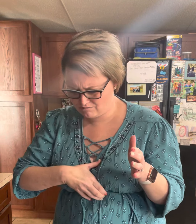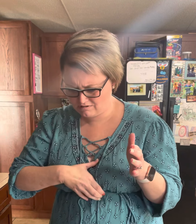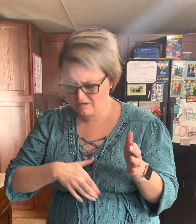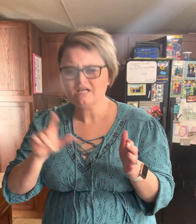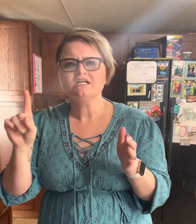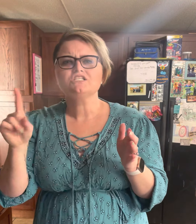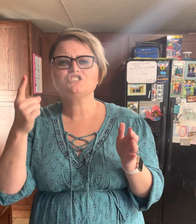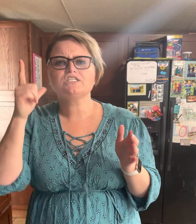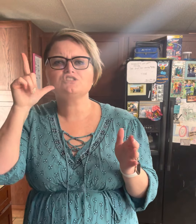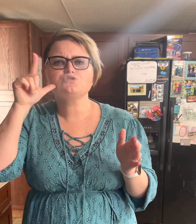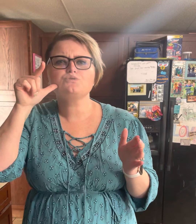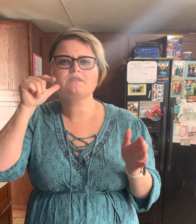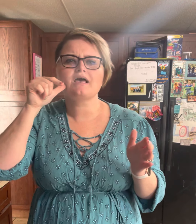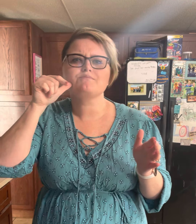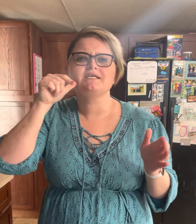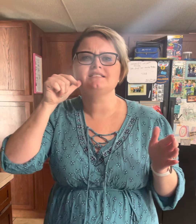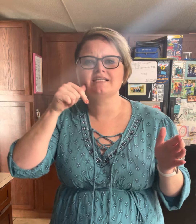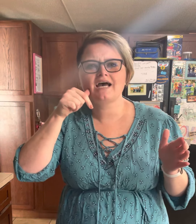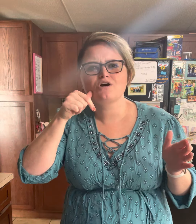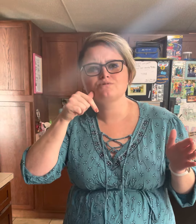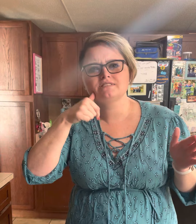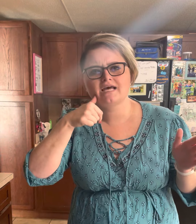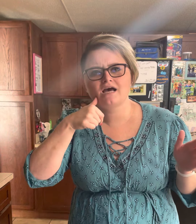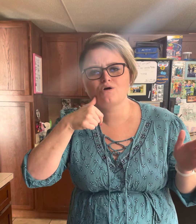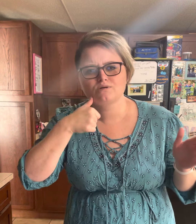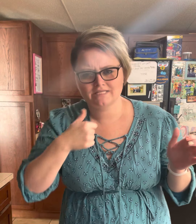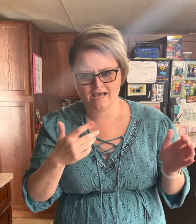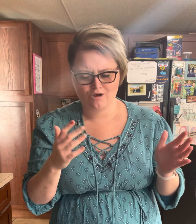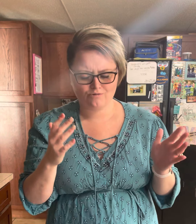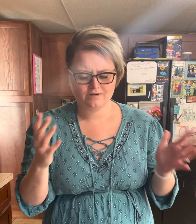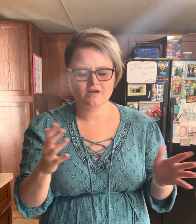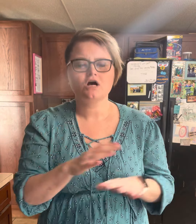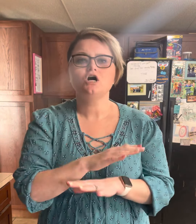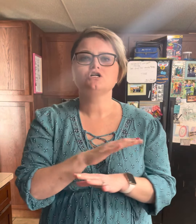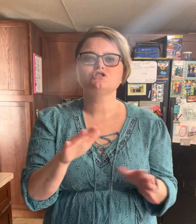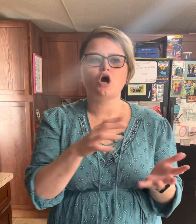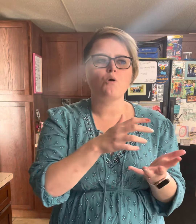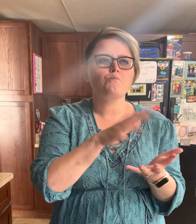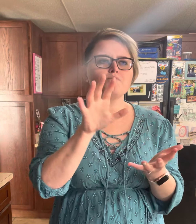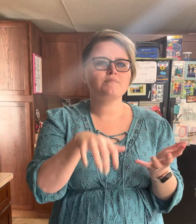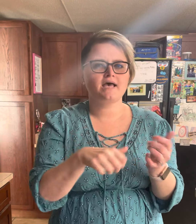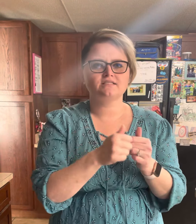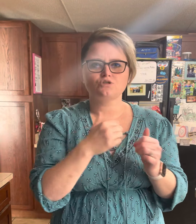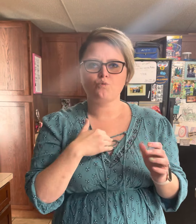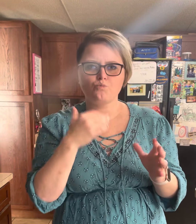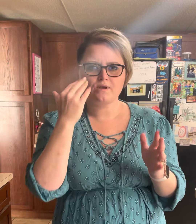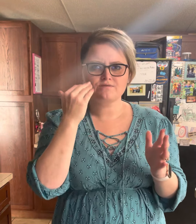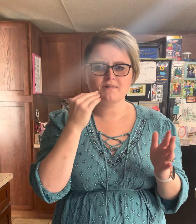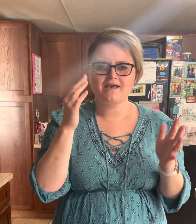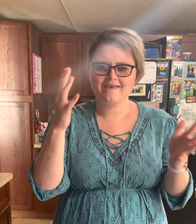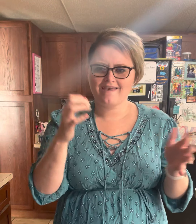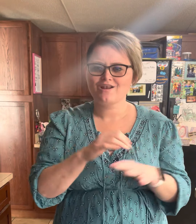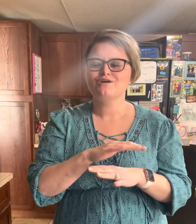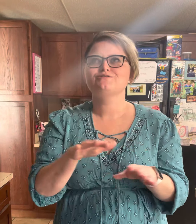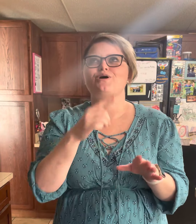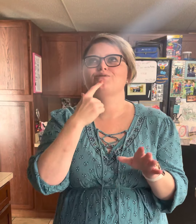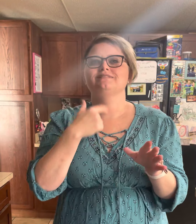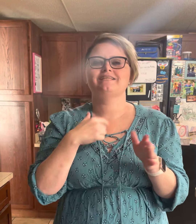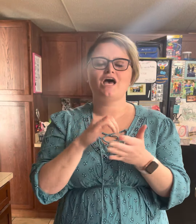just to let me down, down, down Don't mess with my head, don't tell